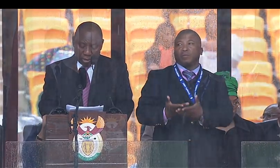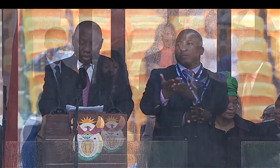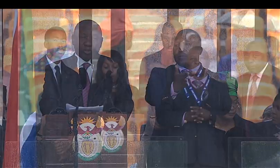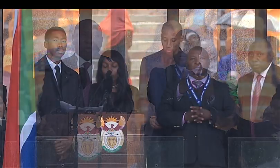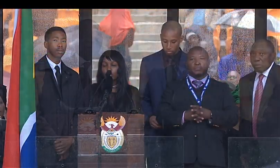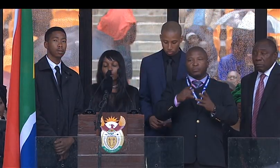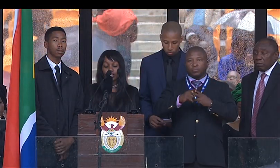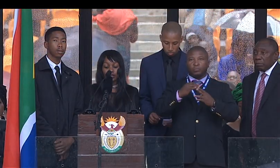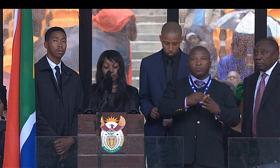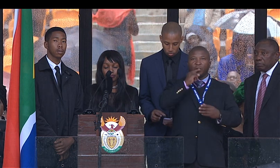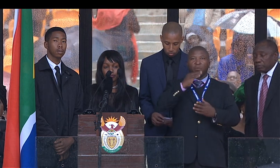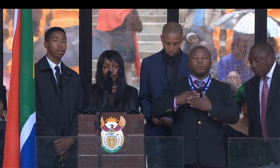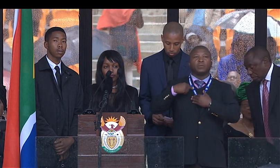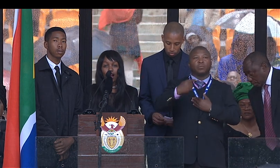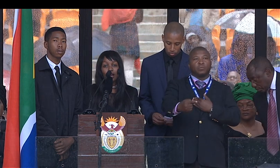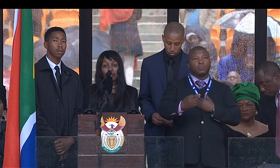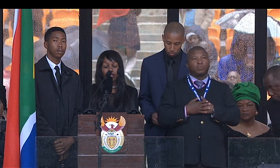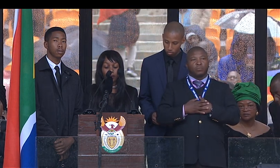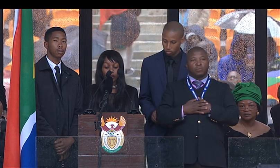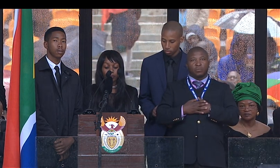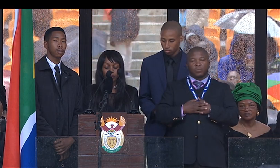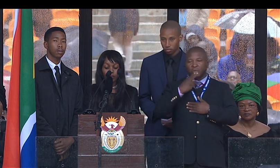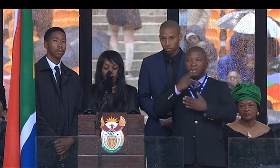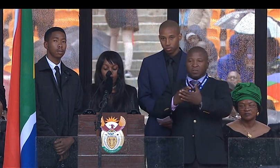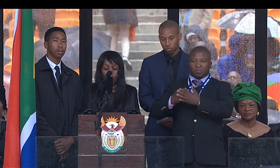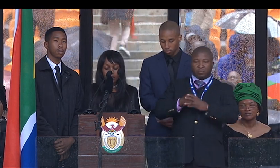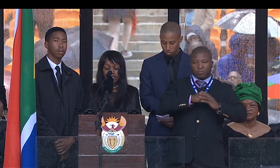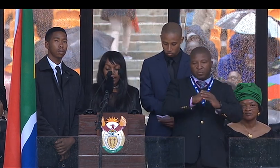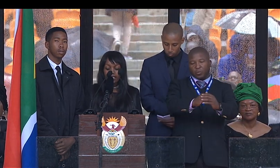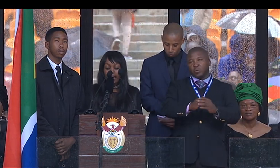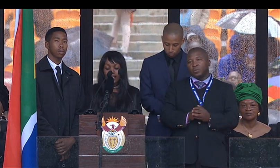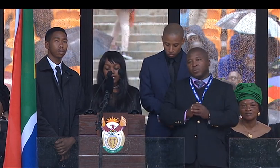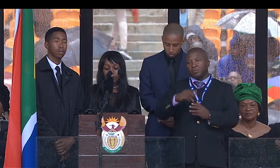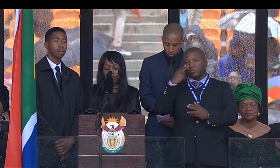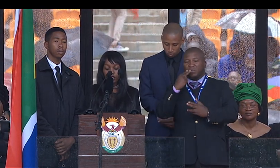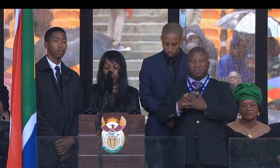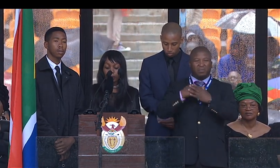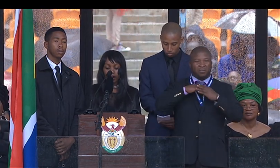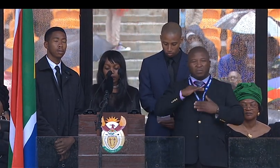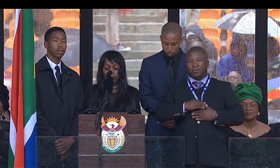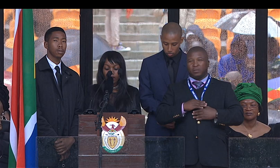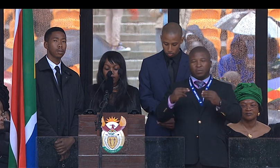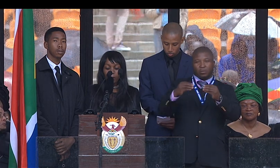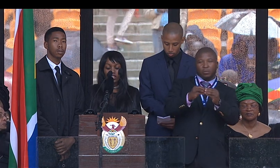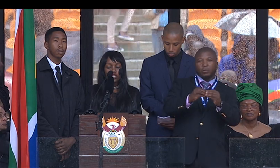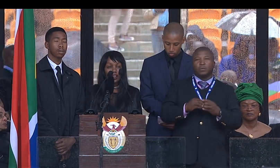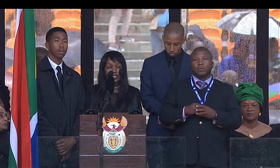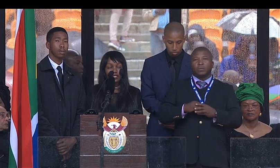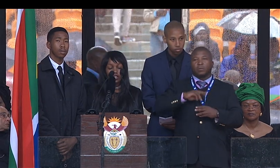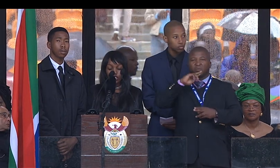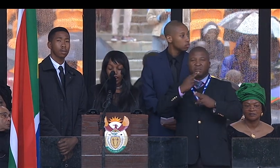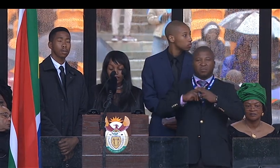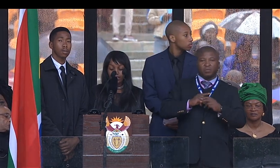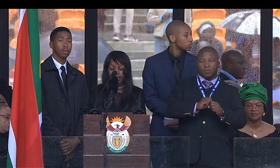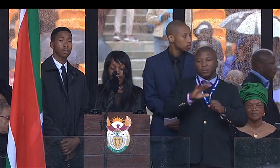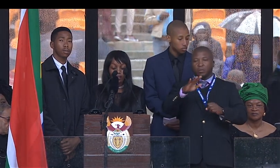planet. Appearing beside some of the great communicators, the so-called interpreter told deaf viewers around the